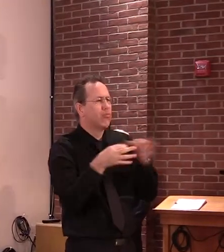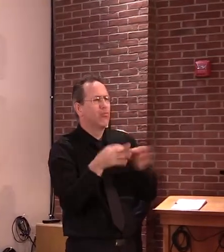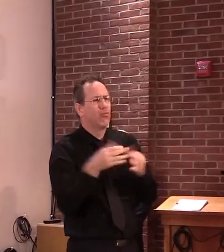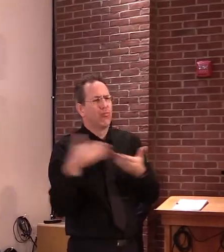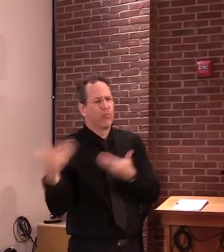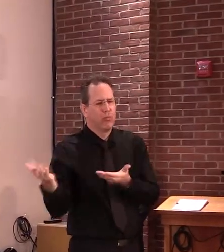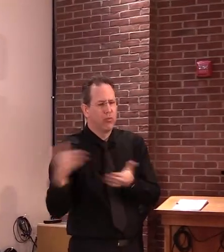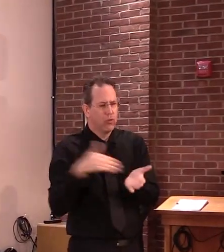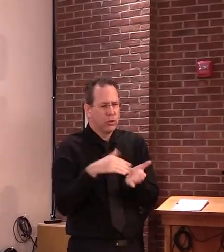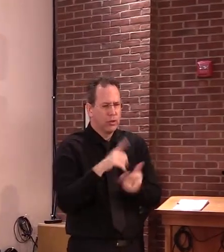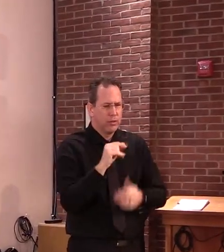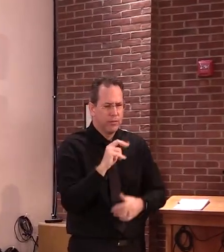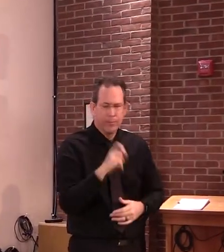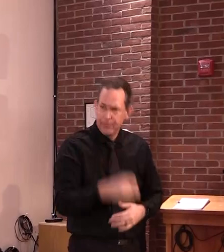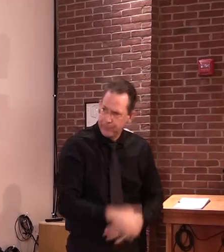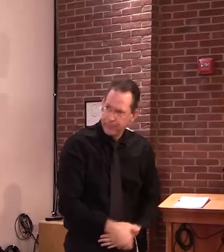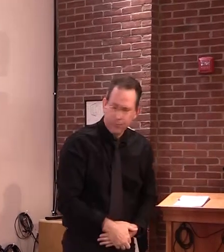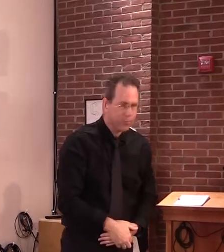Thank you, Governor.